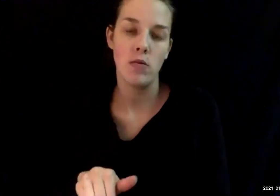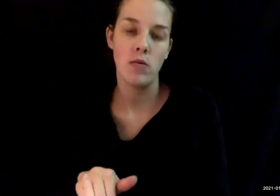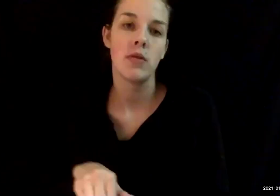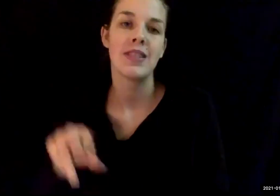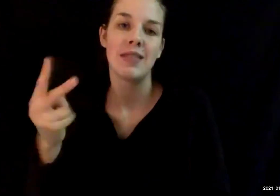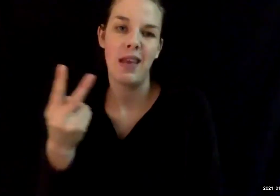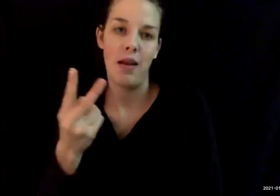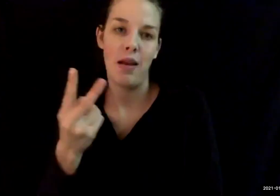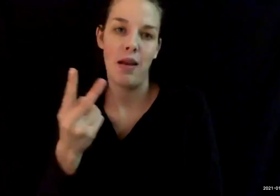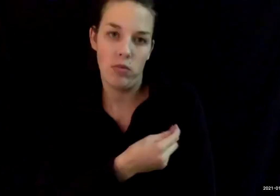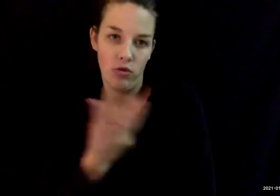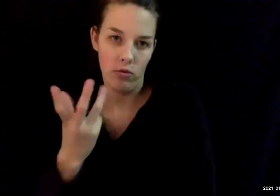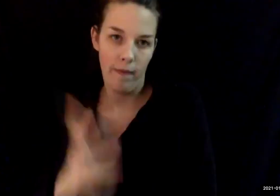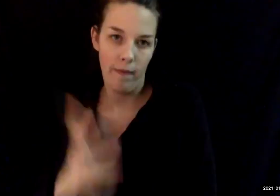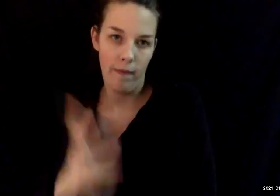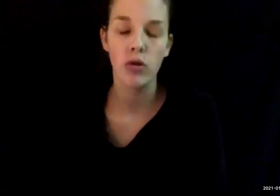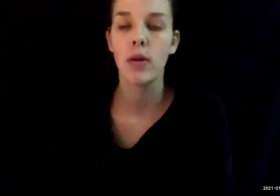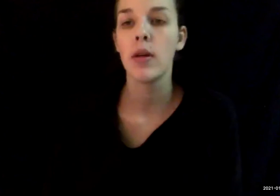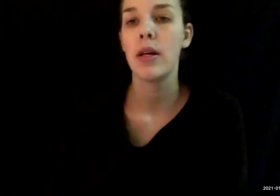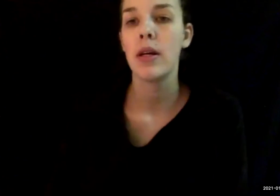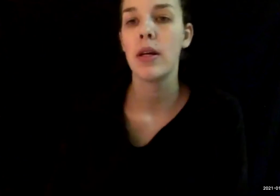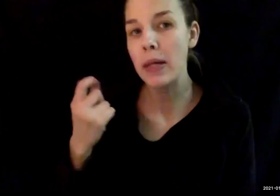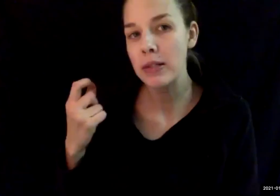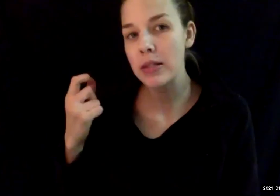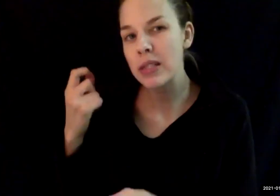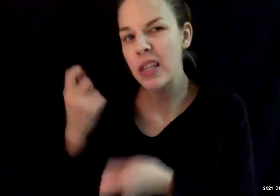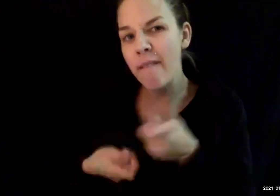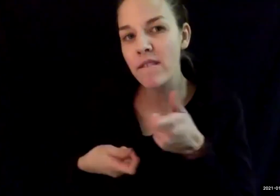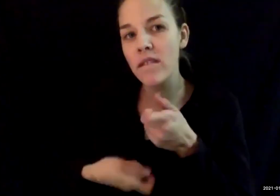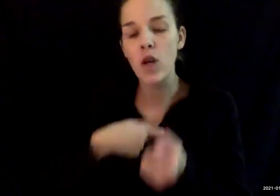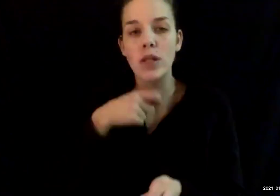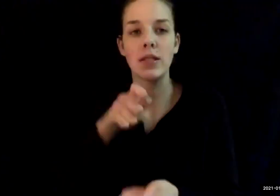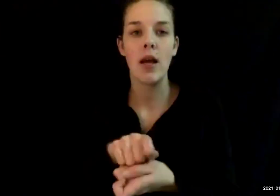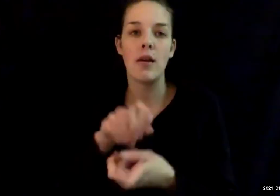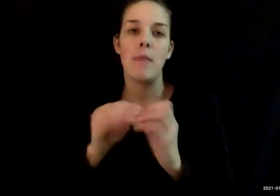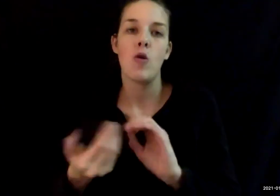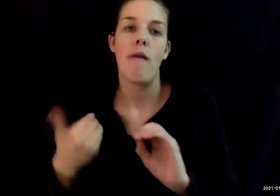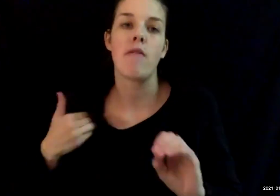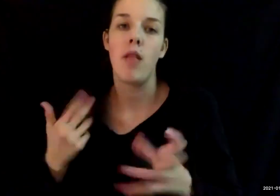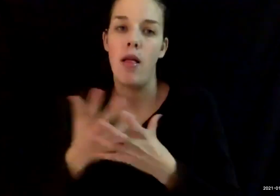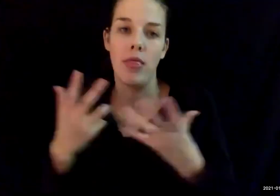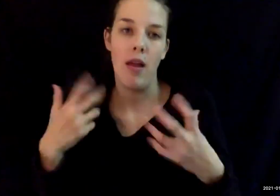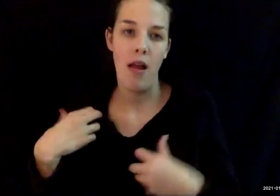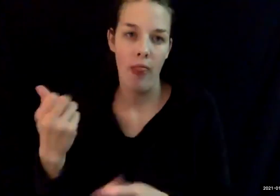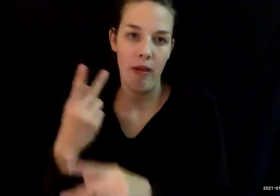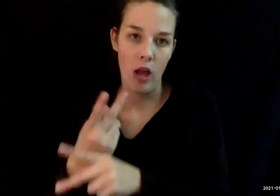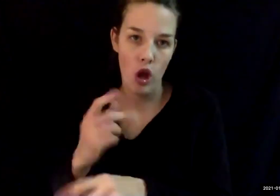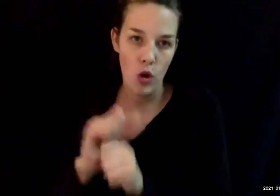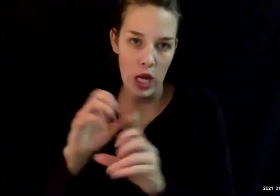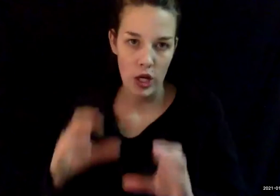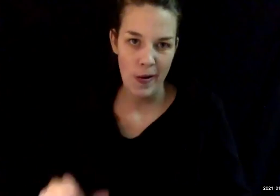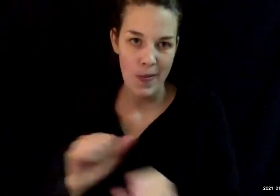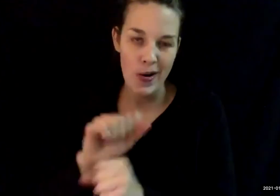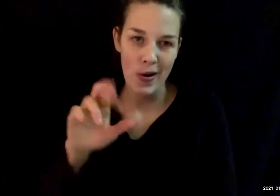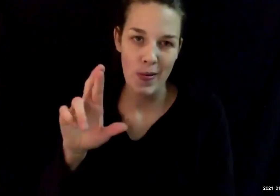their second dose. It's a little bit tricky to get exact numbers because we do have a lot of health care workers that work in Rock Island County